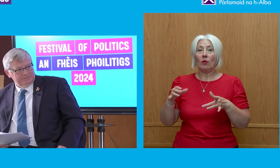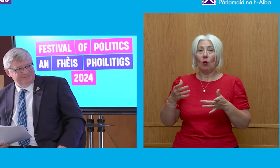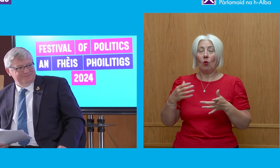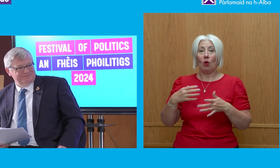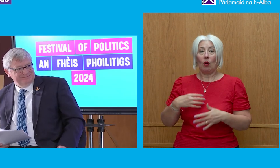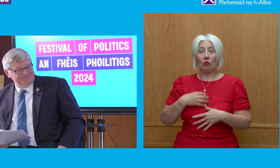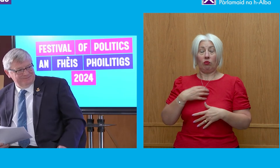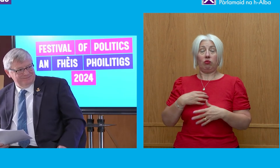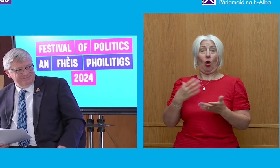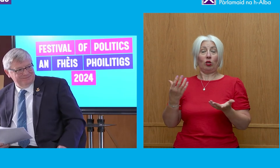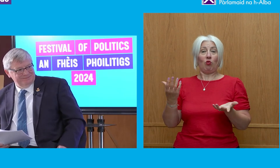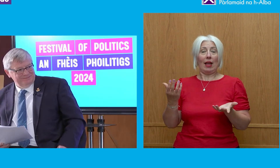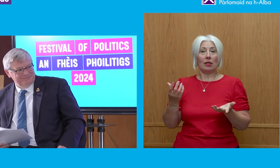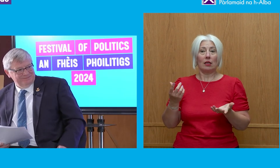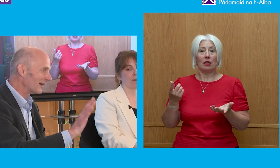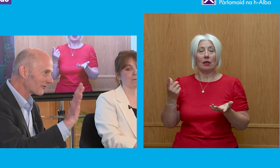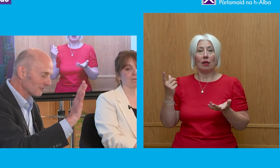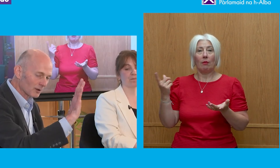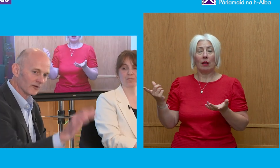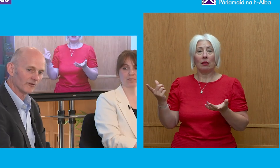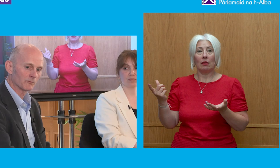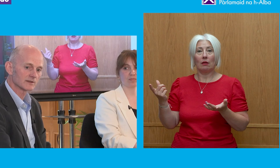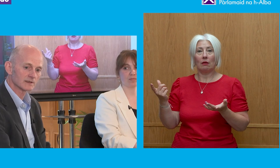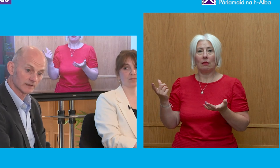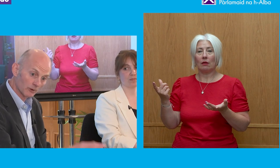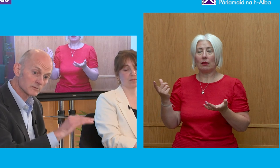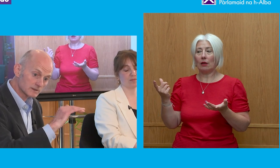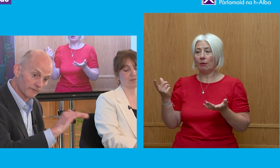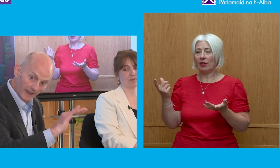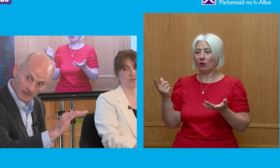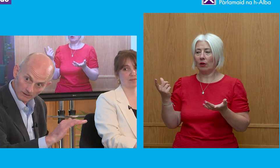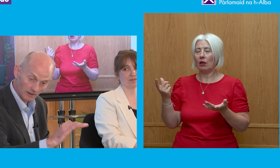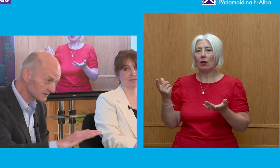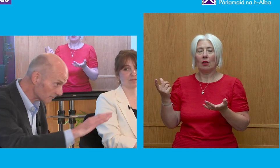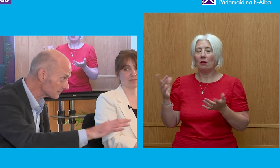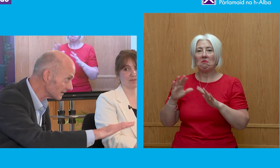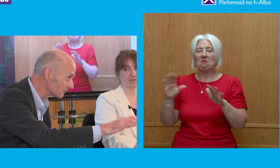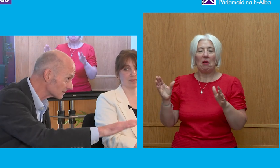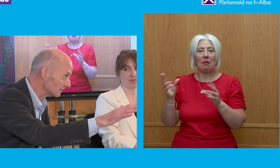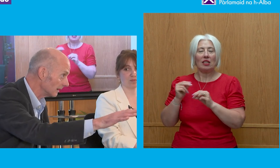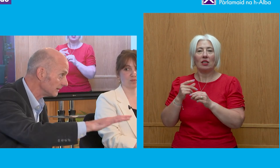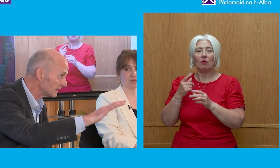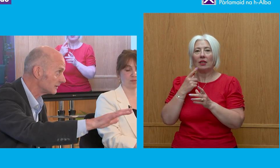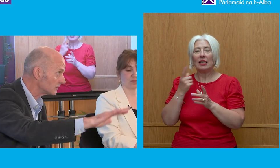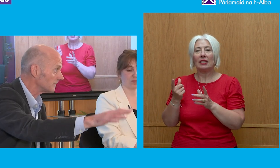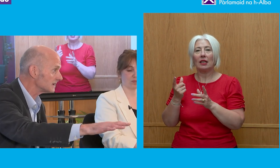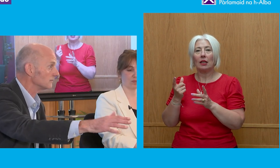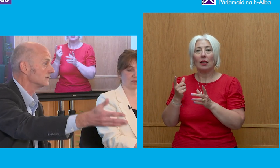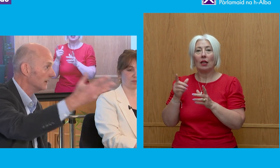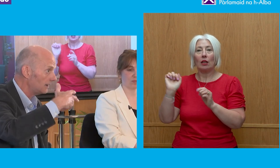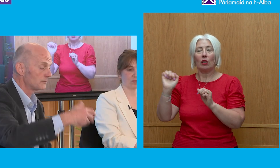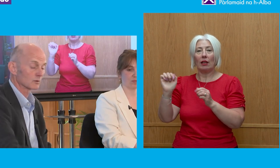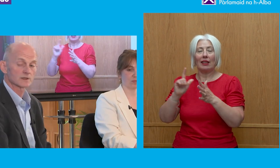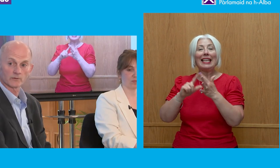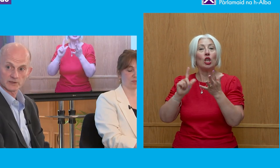it was an enterprise that was doomed in some respects, and apologies to the Brexiters in the room, to fail. And in some respects it was, you know, it did the job itself,